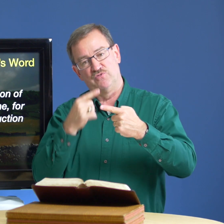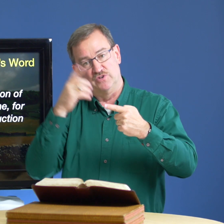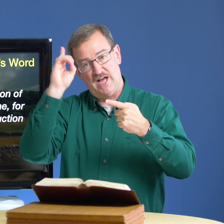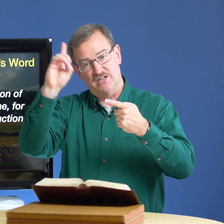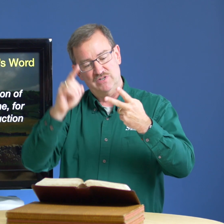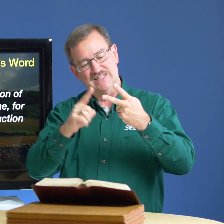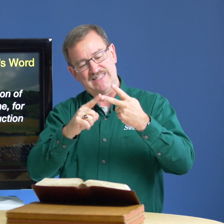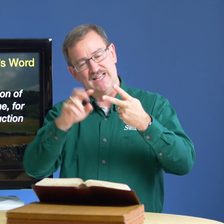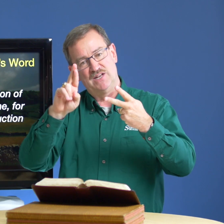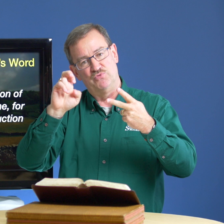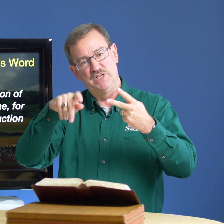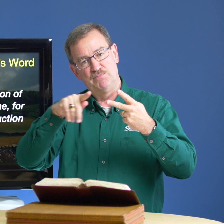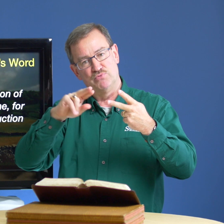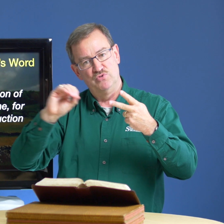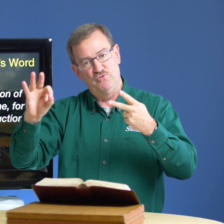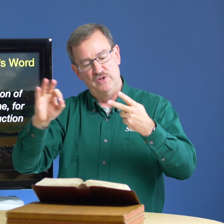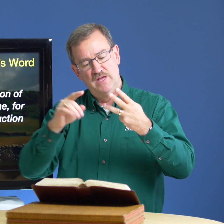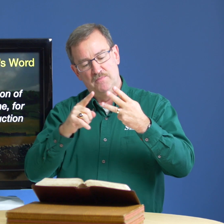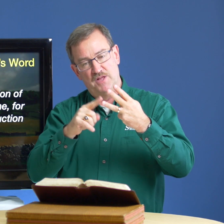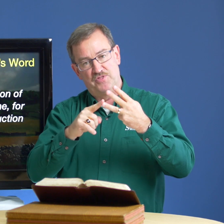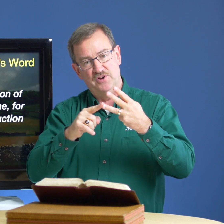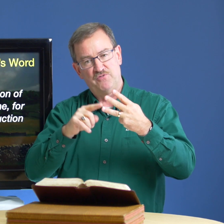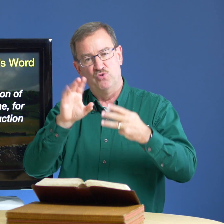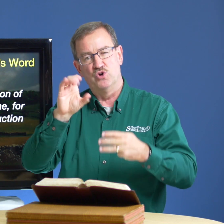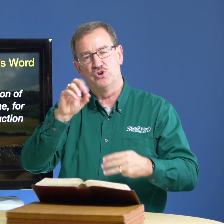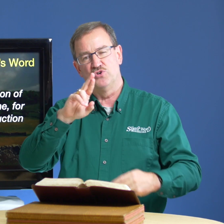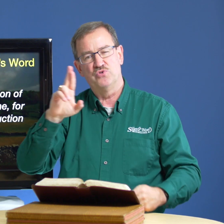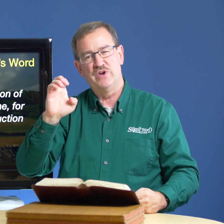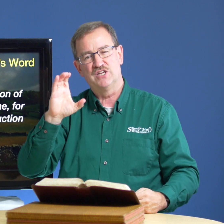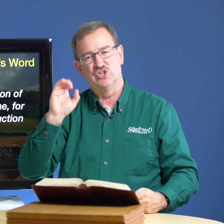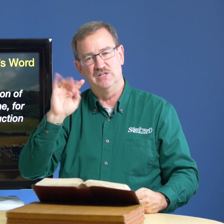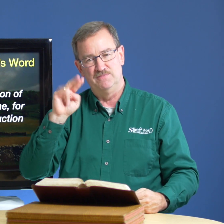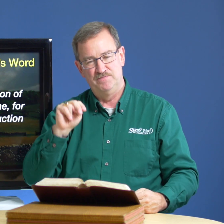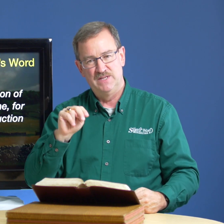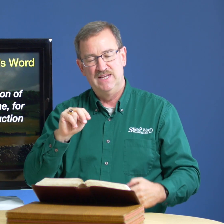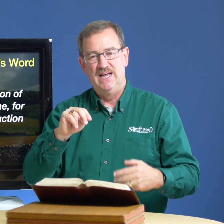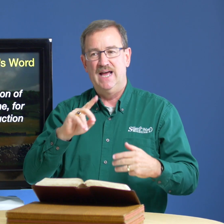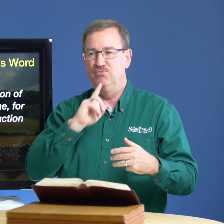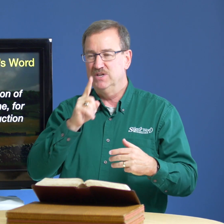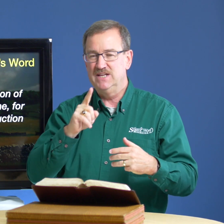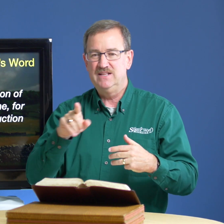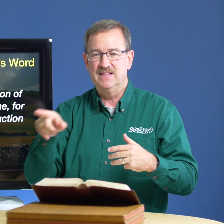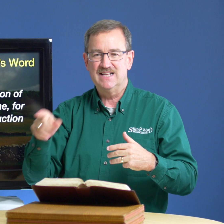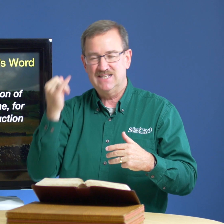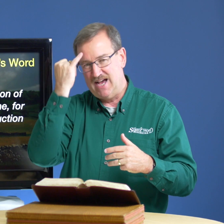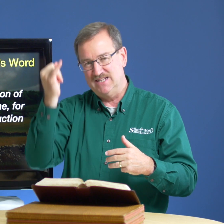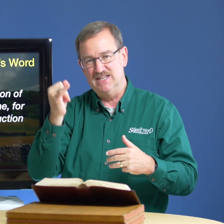for doctrine second reproof but third for correction and really that's the idea